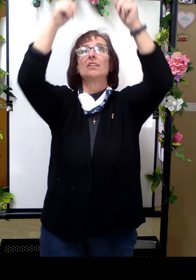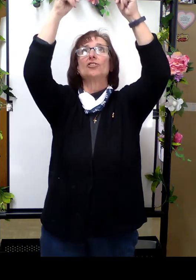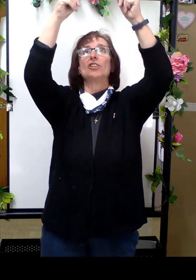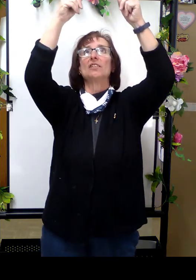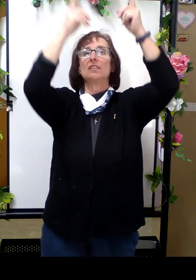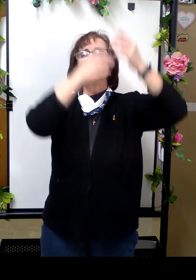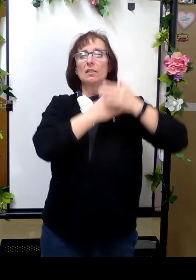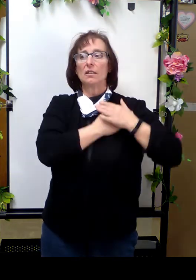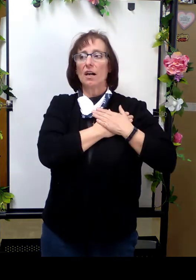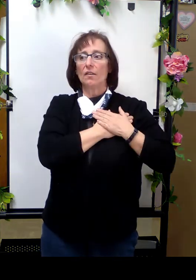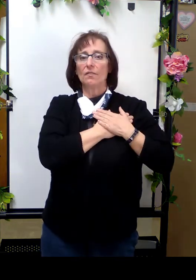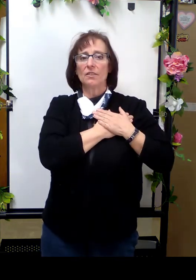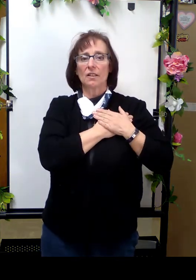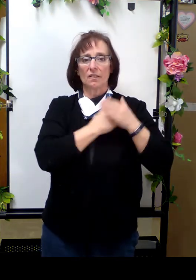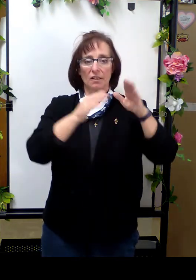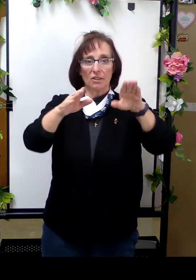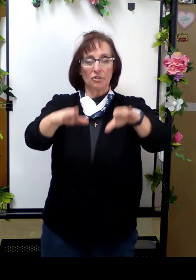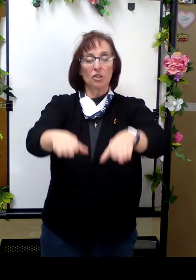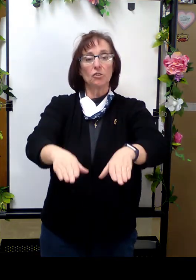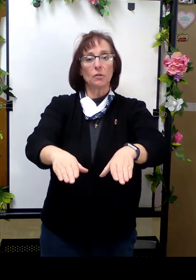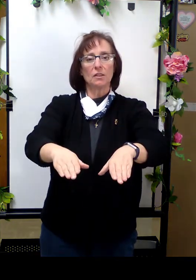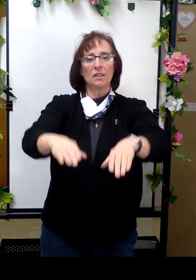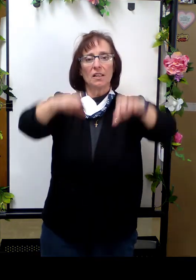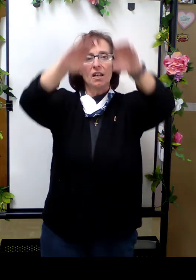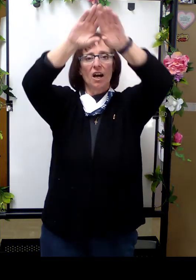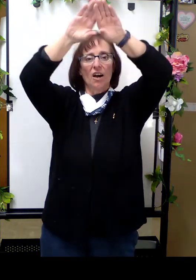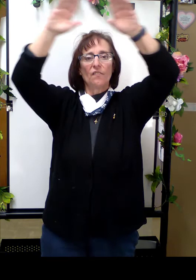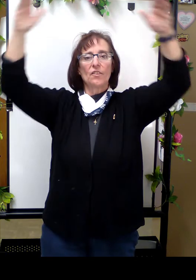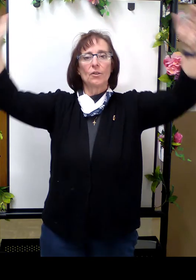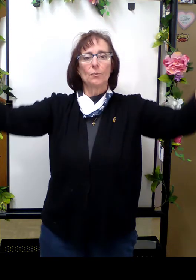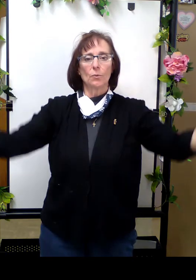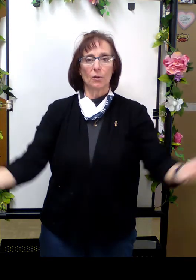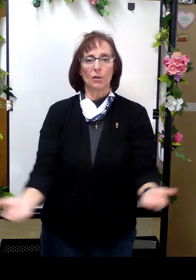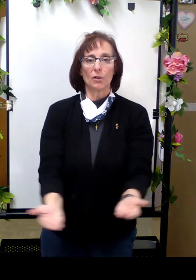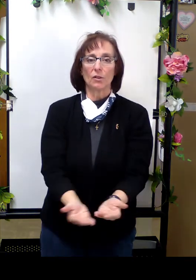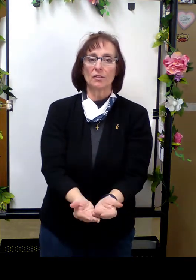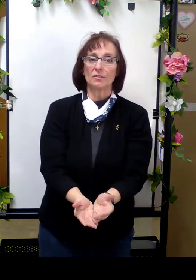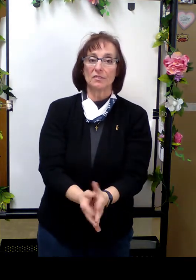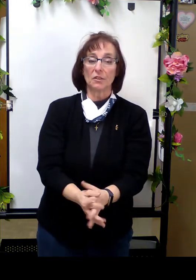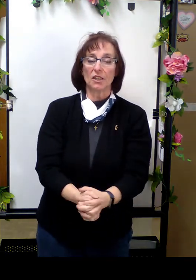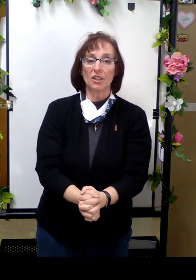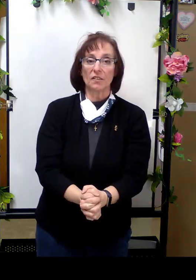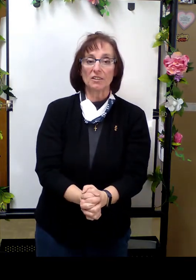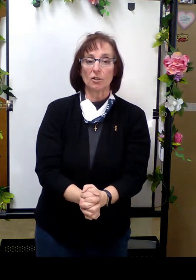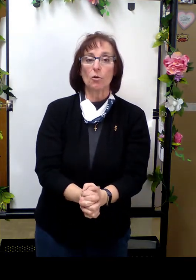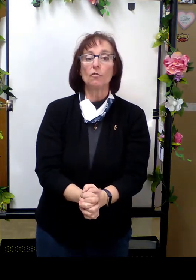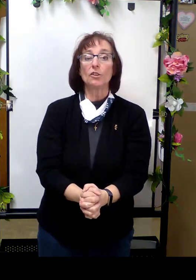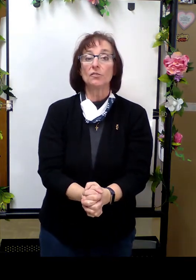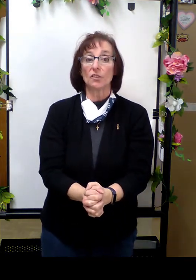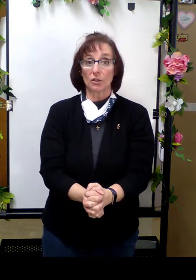Jesus loves the little children of the world. Very good. That's the whole first verse.